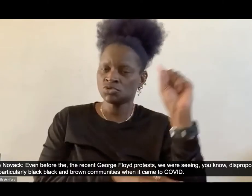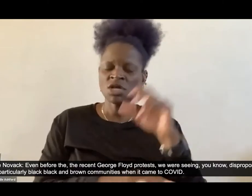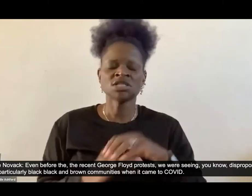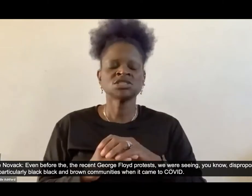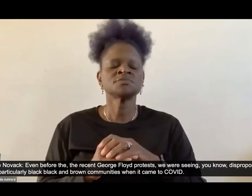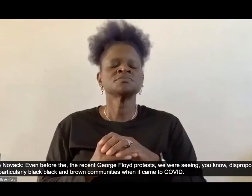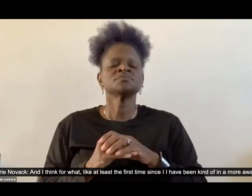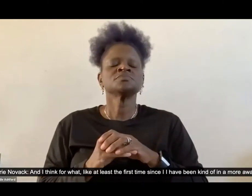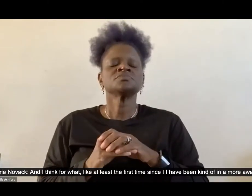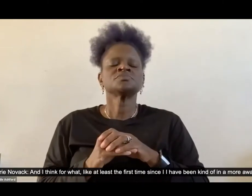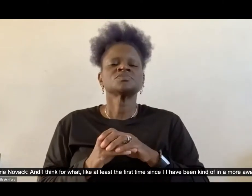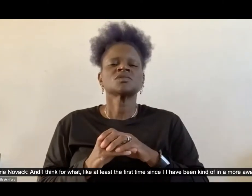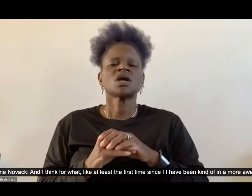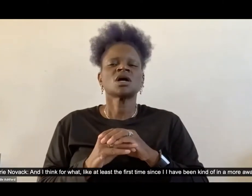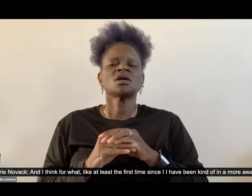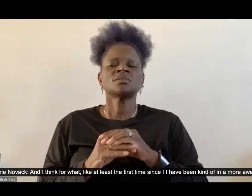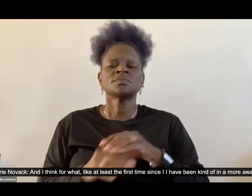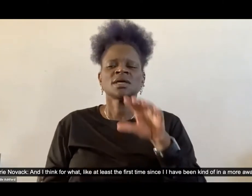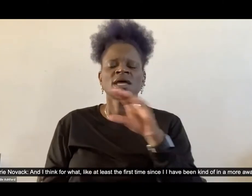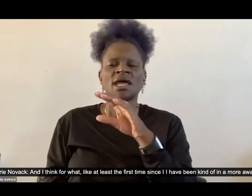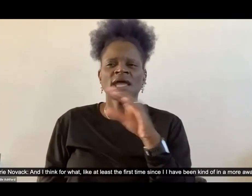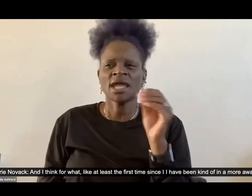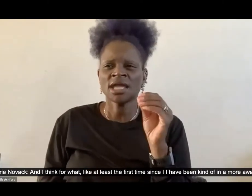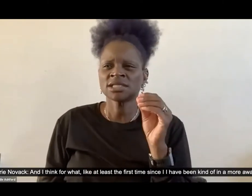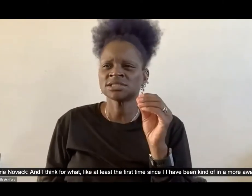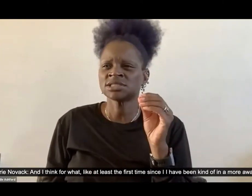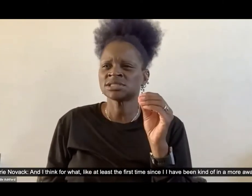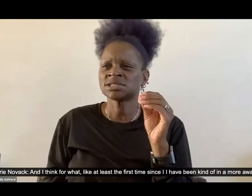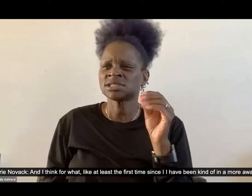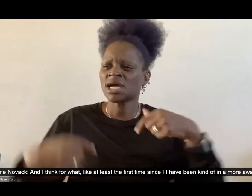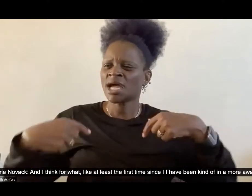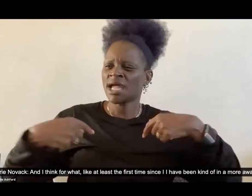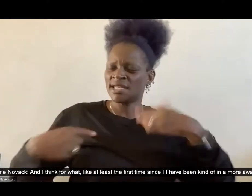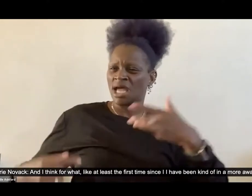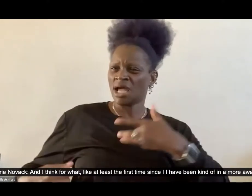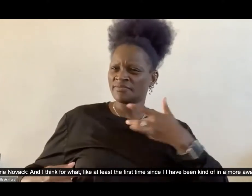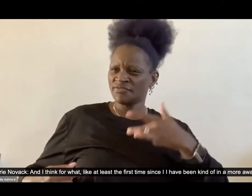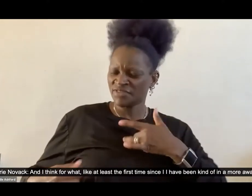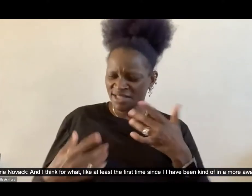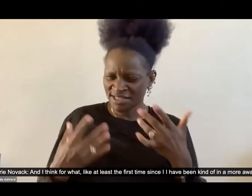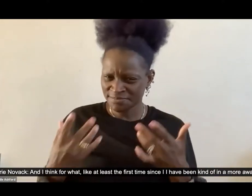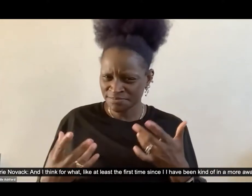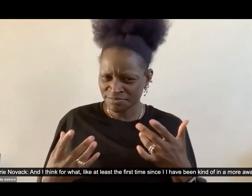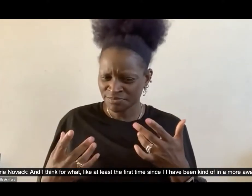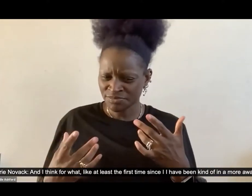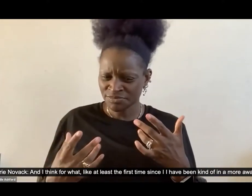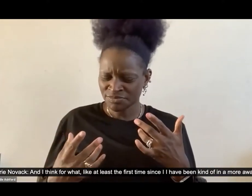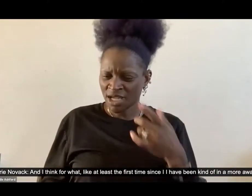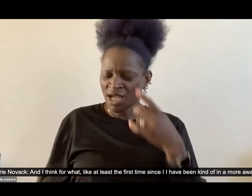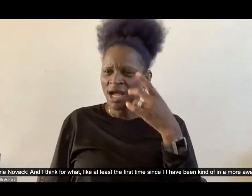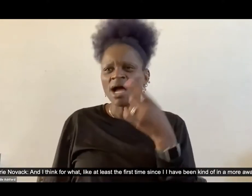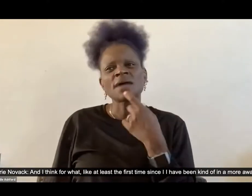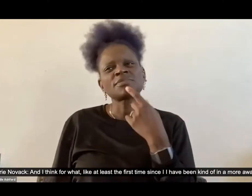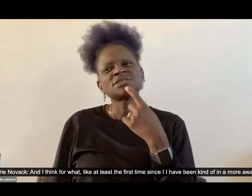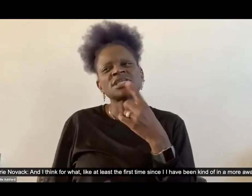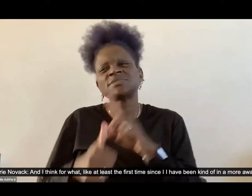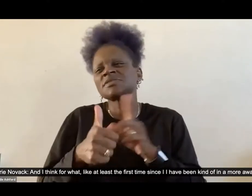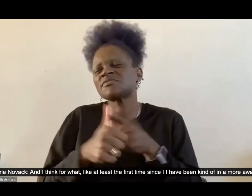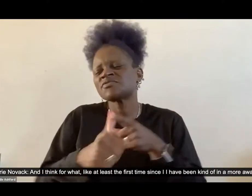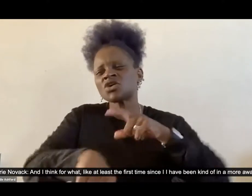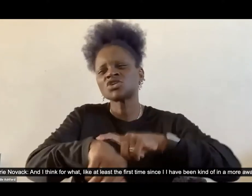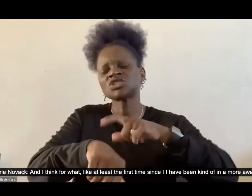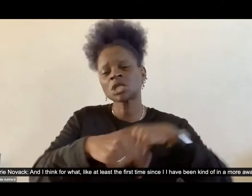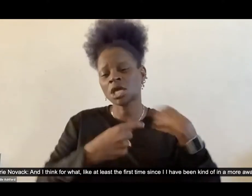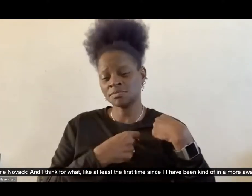Um, and I think for what feels like at least the first time since I, I have